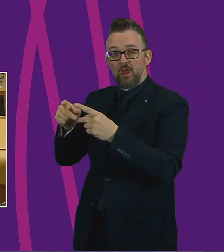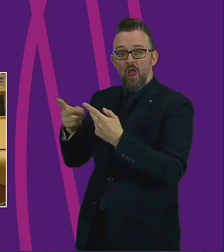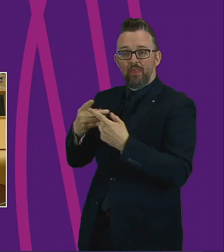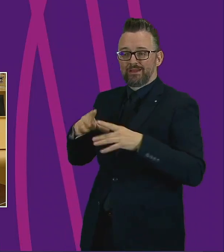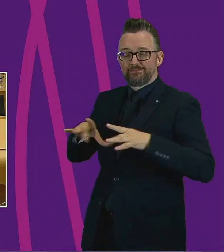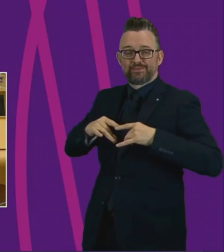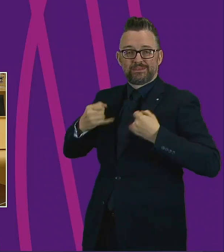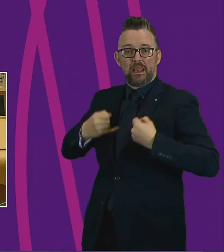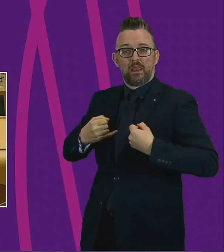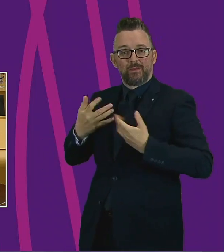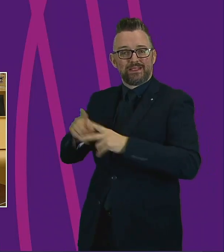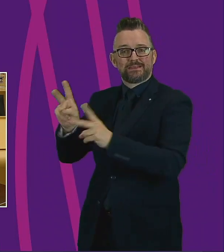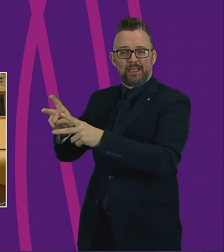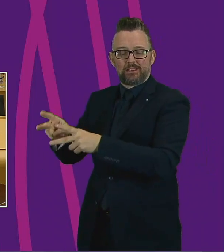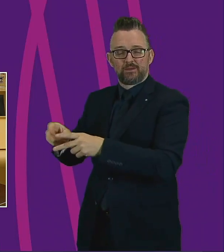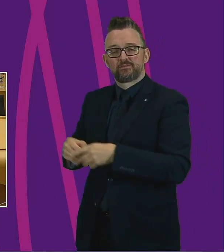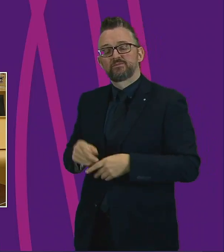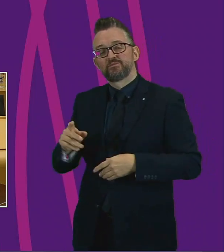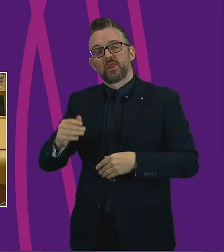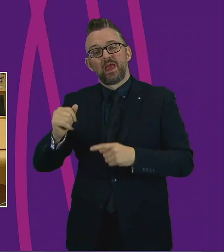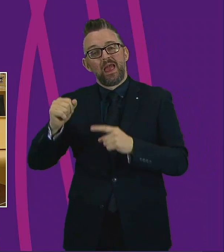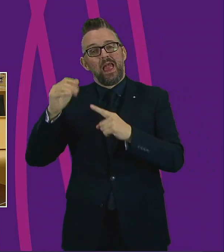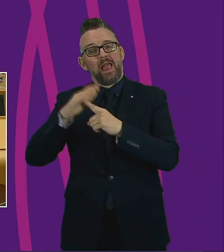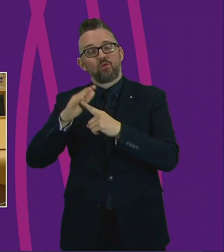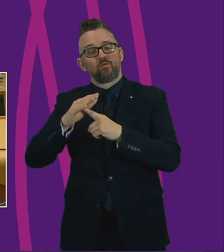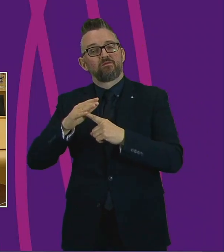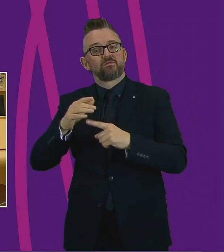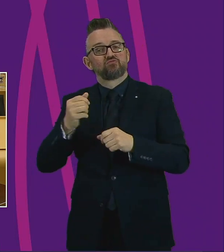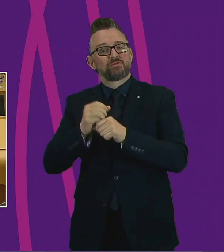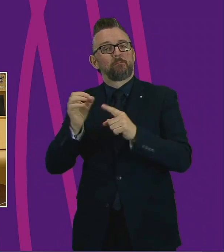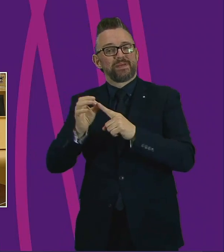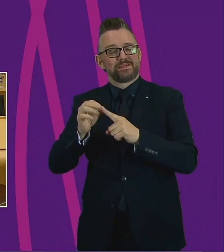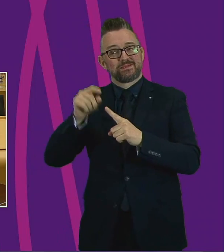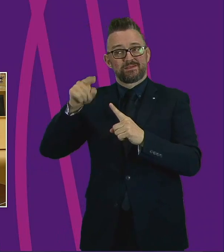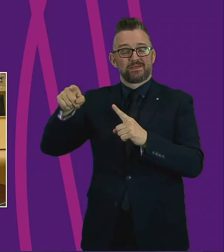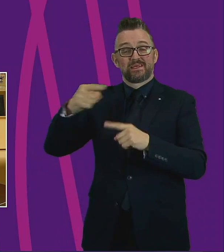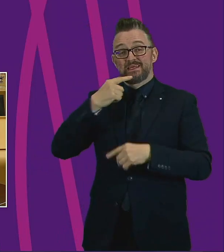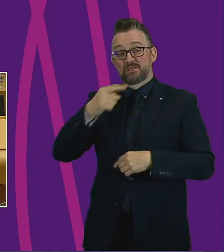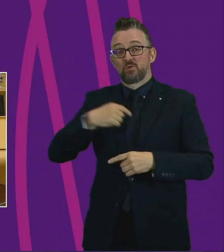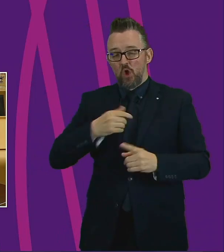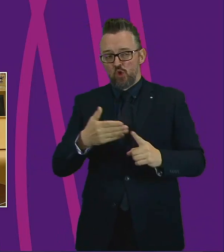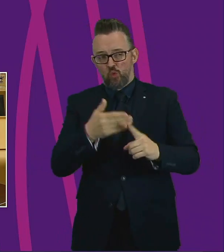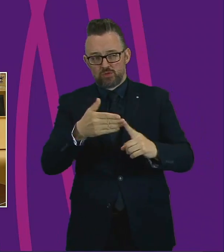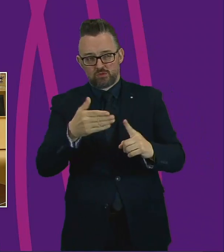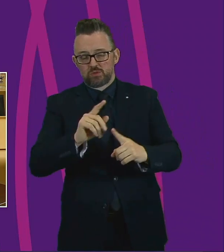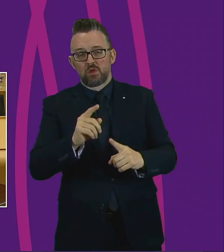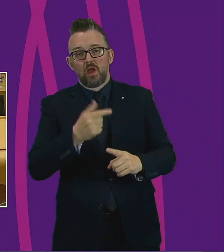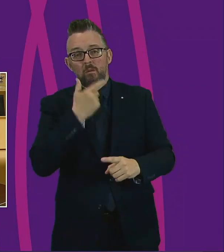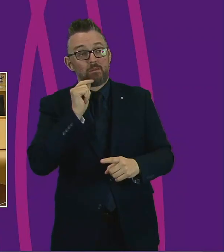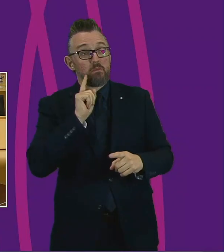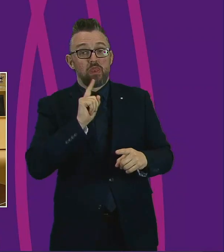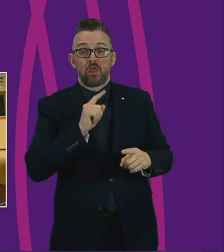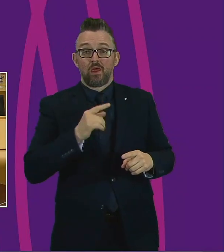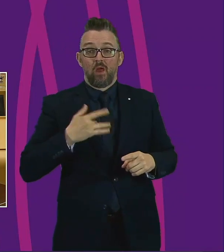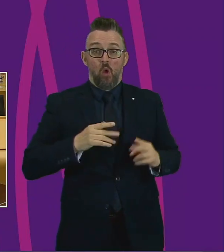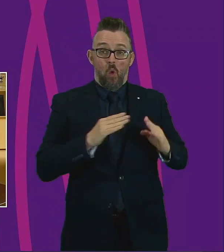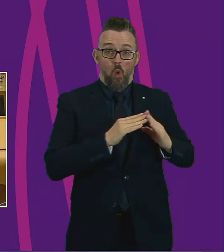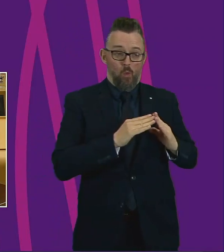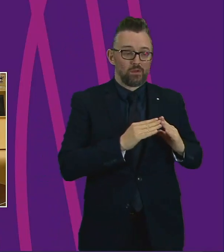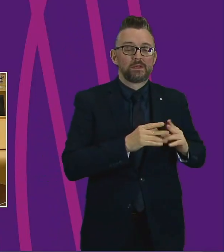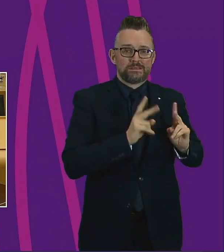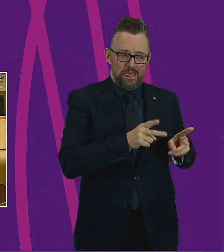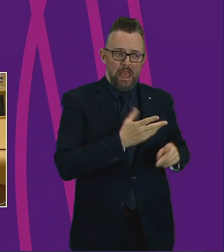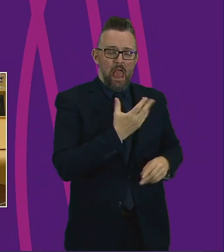The head of the Royal College of GPs, Professor Martin Marshall said, we are noticing an increase in people dying in the community, often at home,